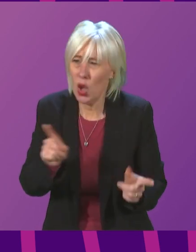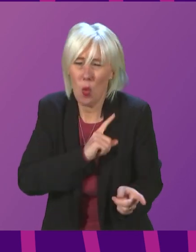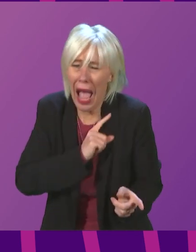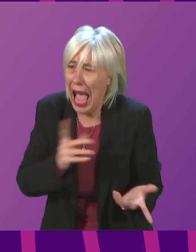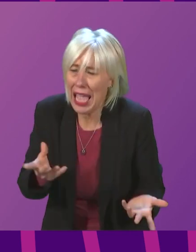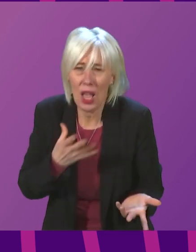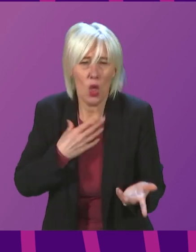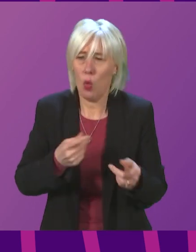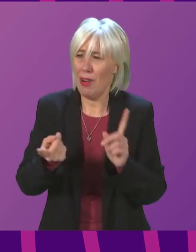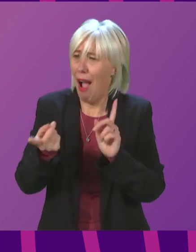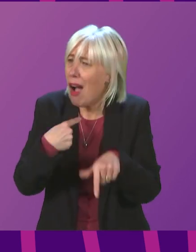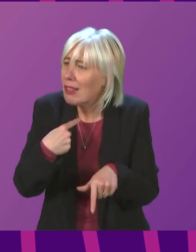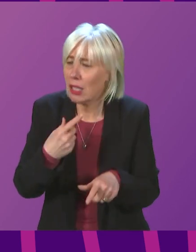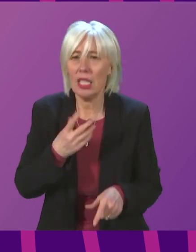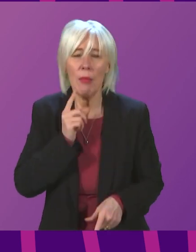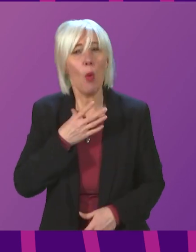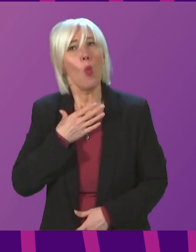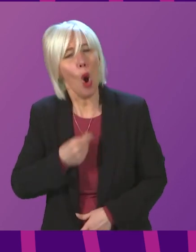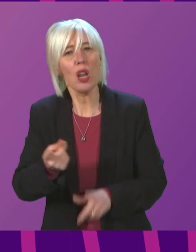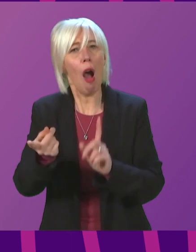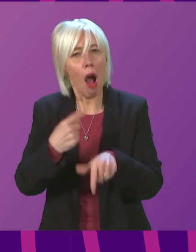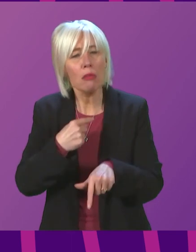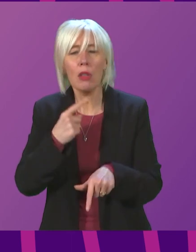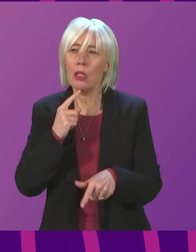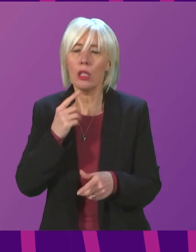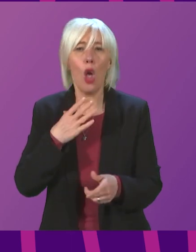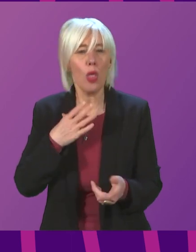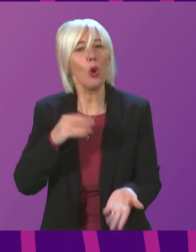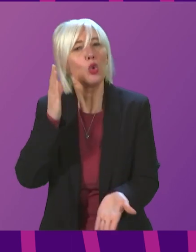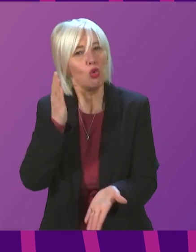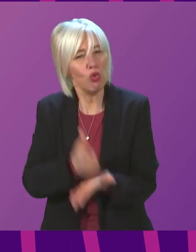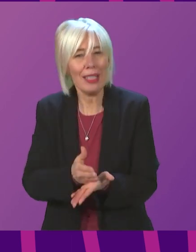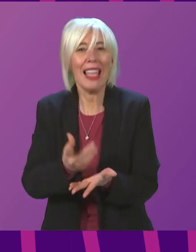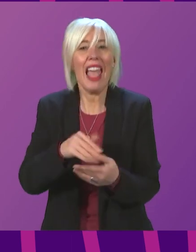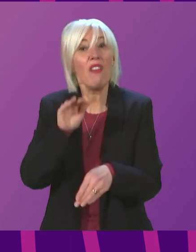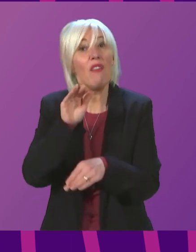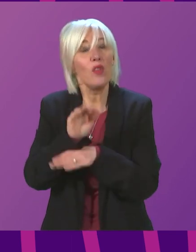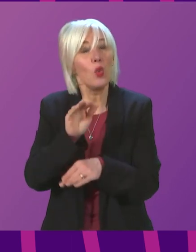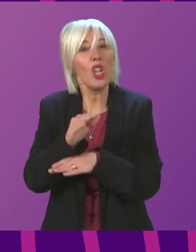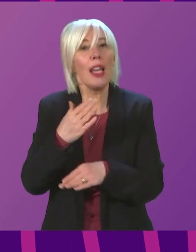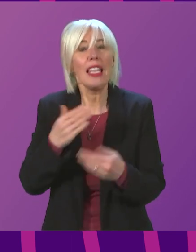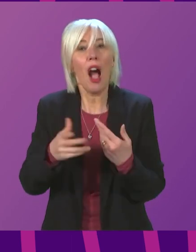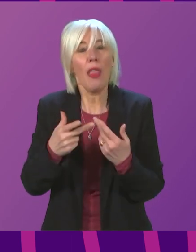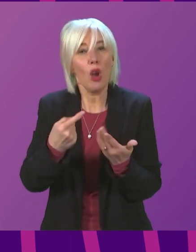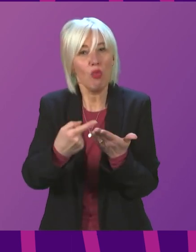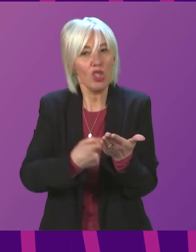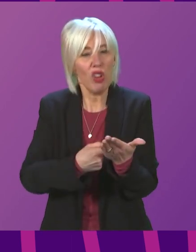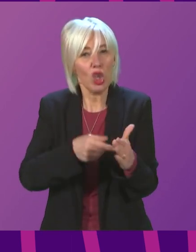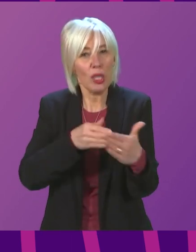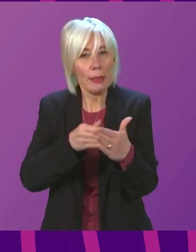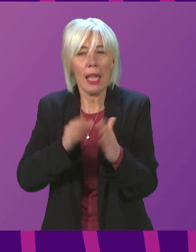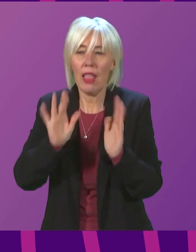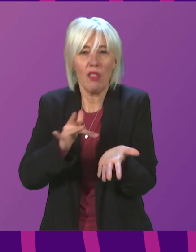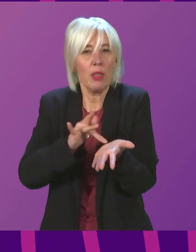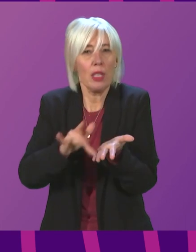Answers really matter, and people need to trust that if further restrictions are required in the future, that they will be based in transparency